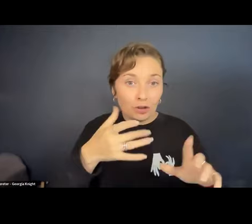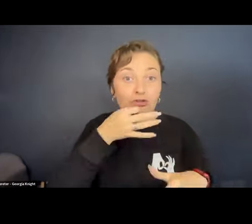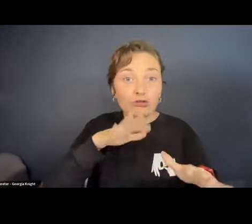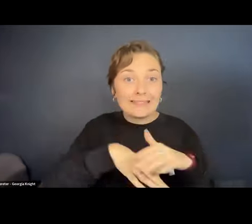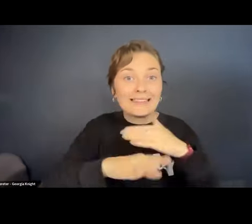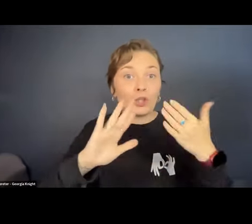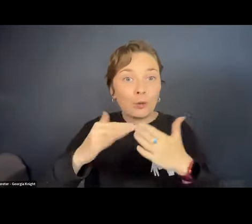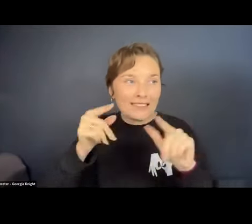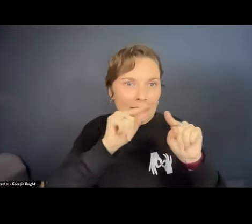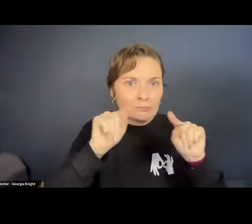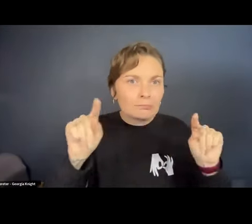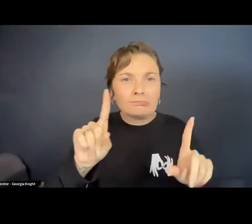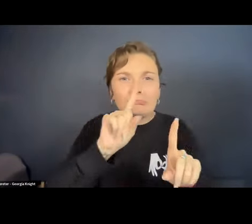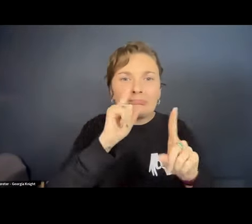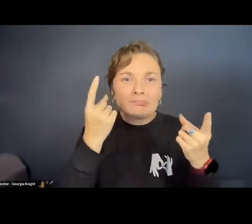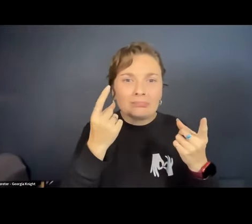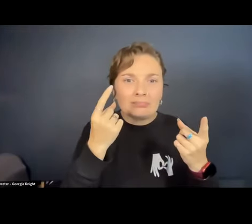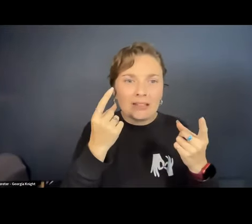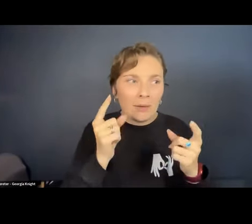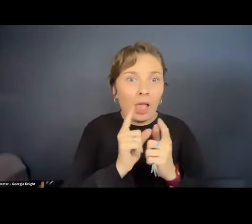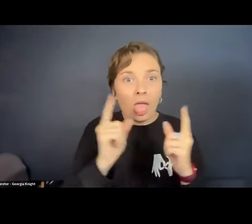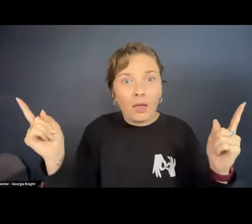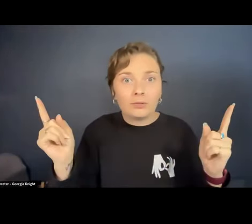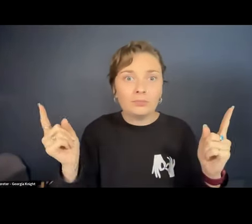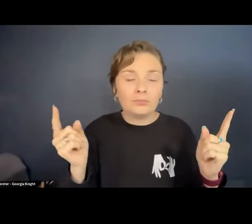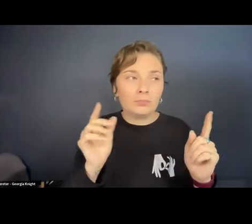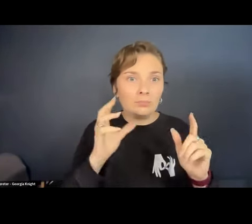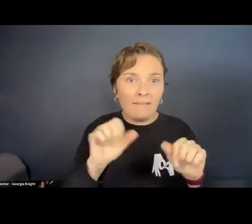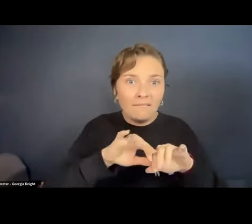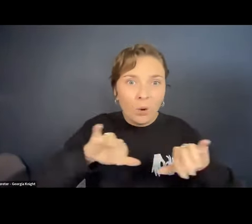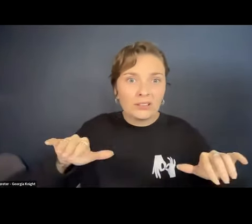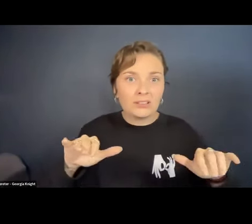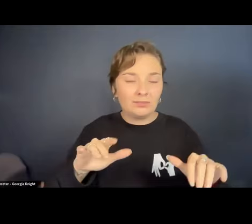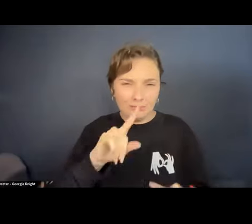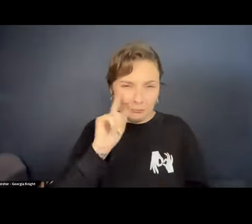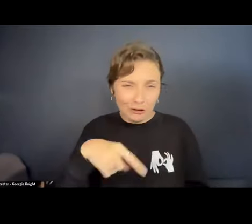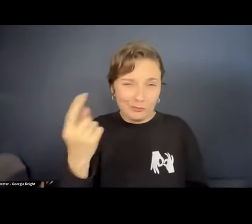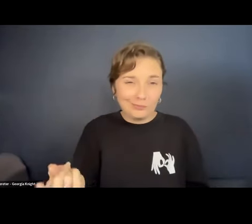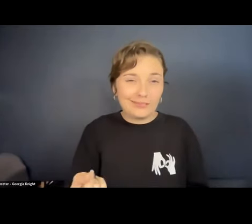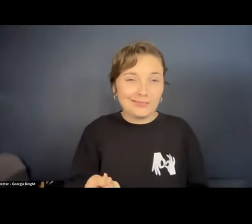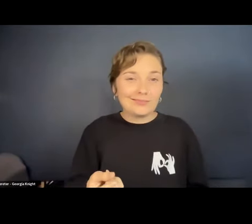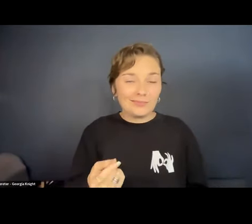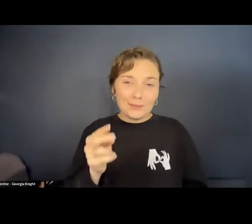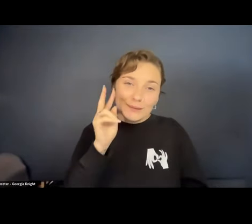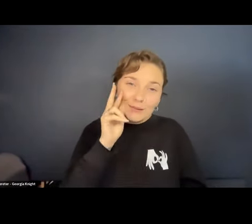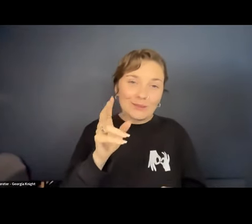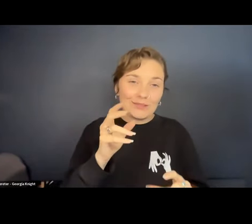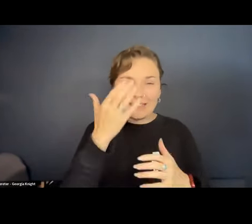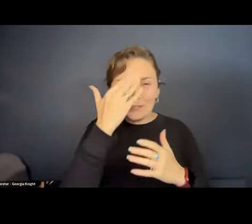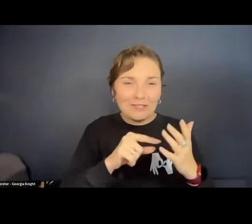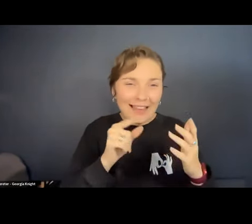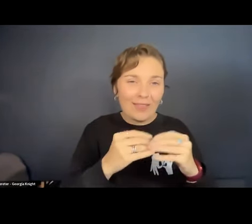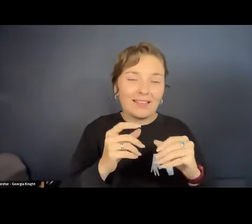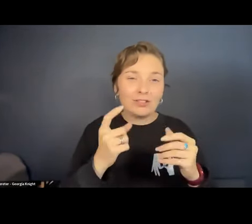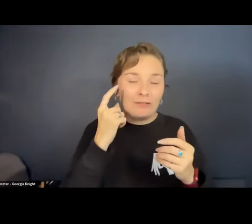would not be able to stay away from each other like you. You actually can't. We've seen it. We've experienced it. The difficulty